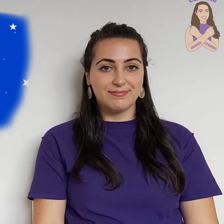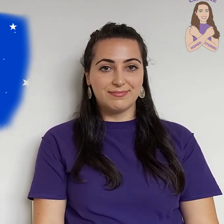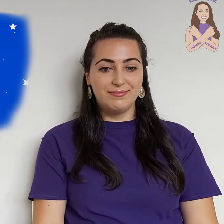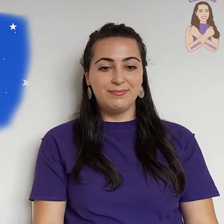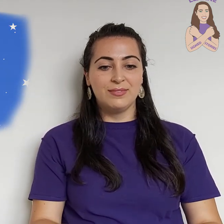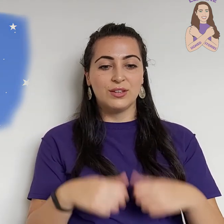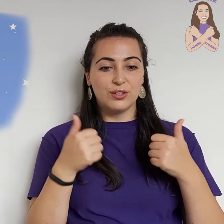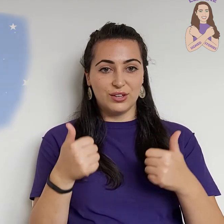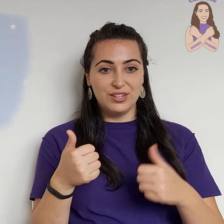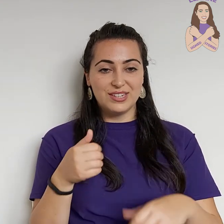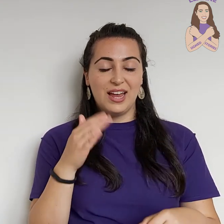Good.